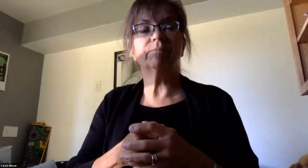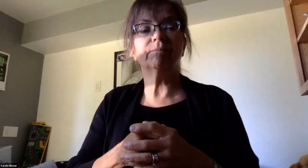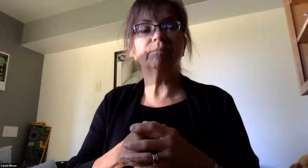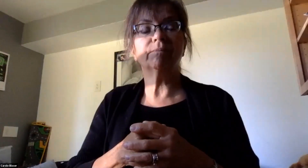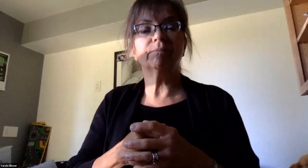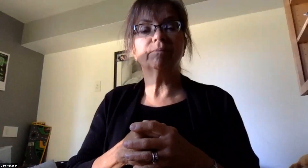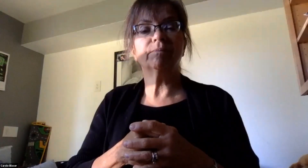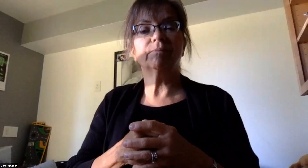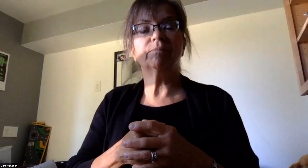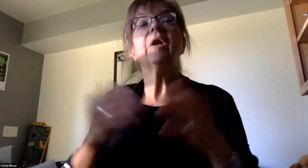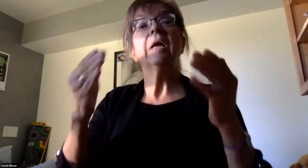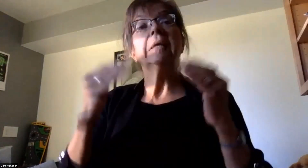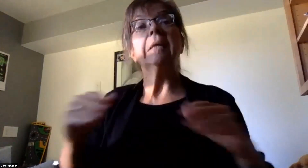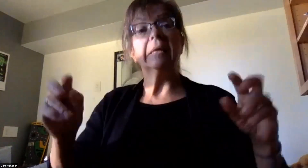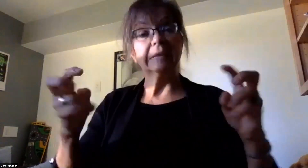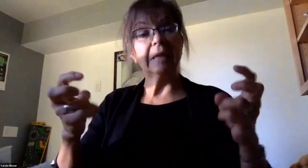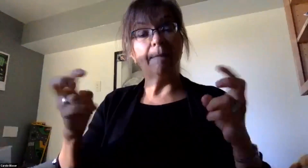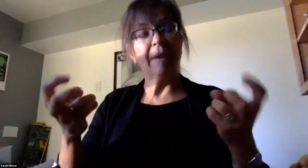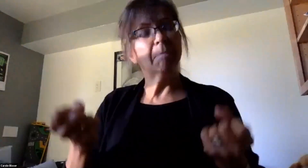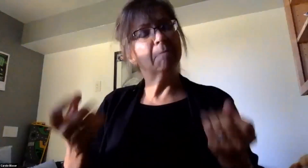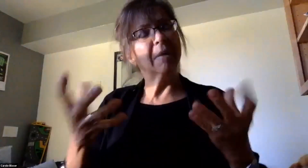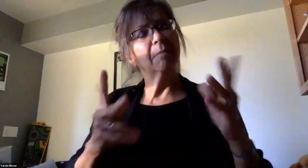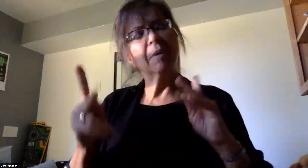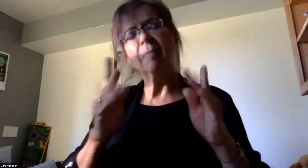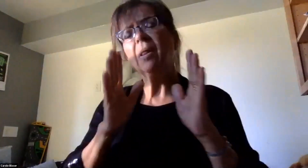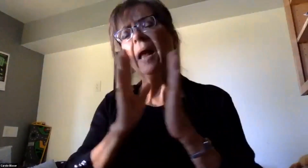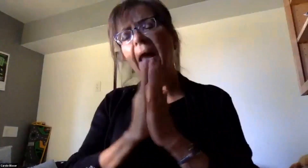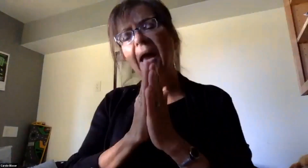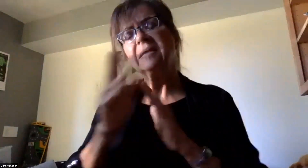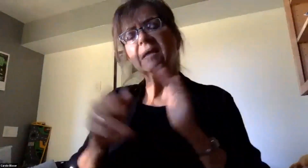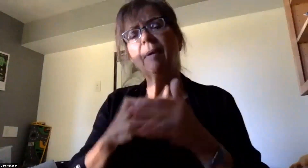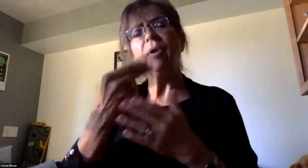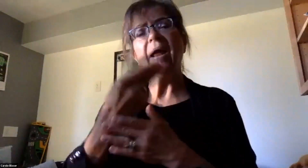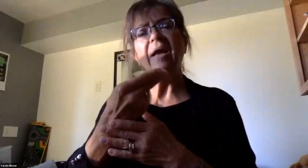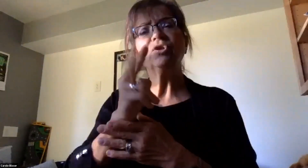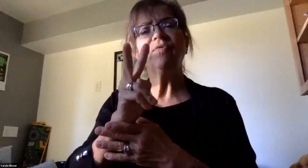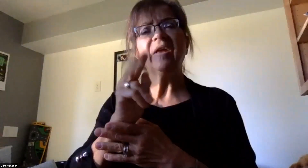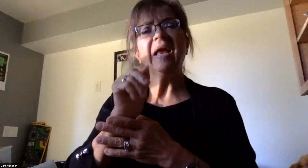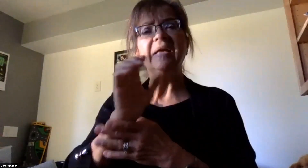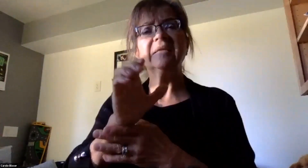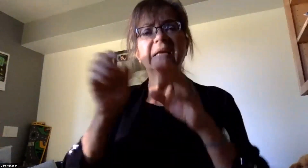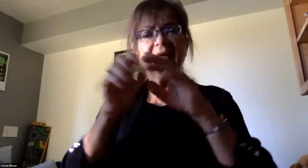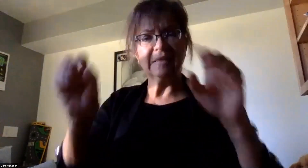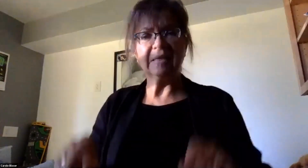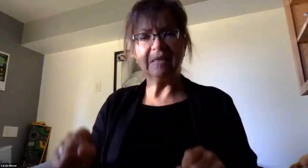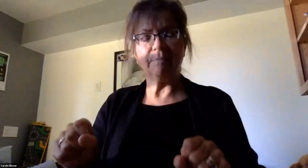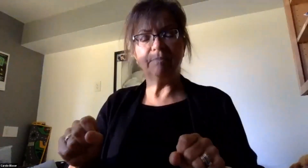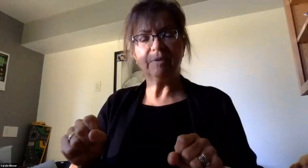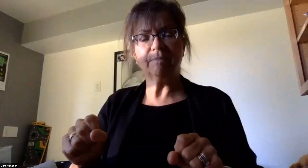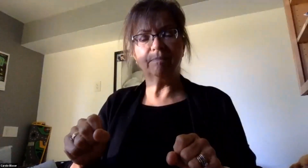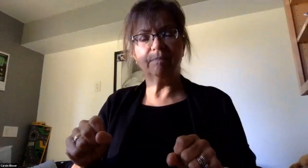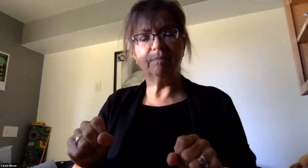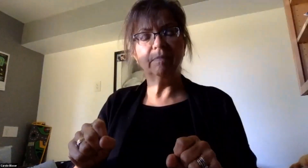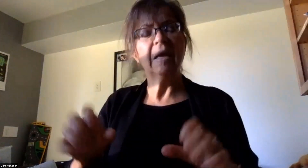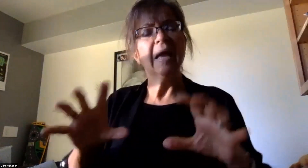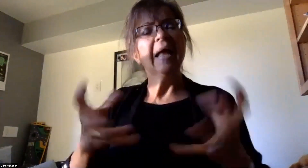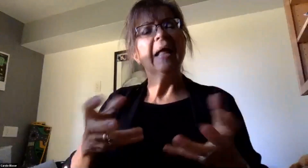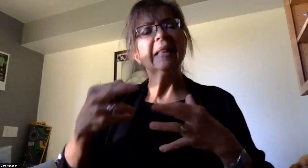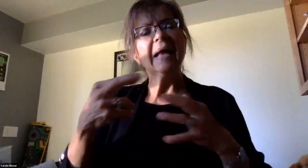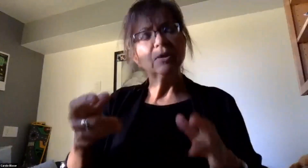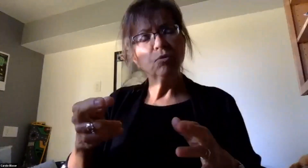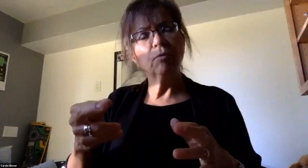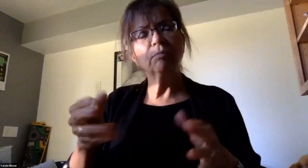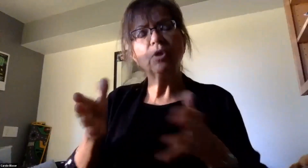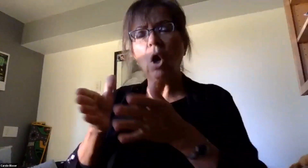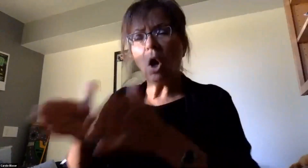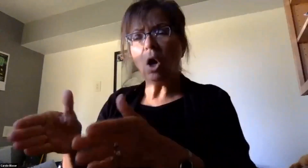For the next topic, we received a number of questions about our HVAC systems and ventilation. Do classrooms, hallways, gymnasiums